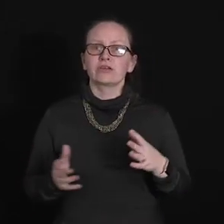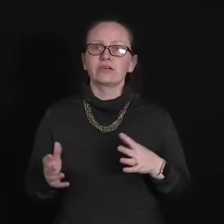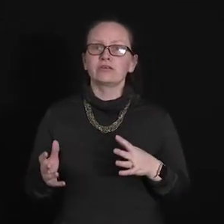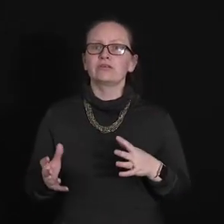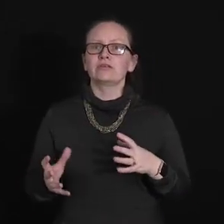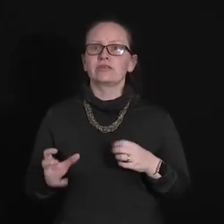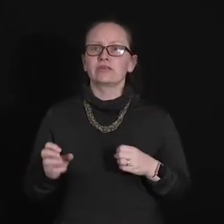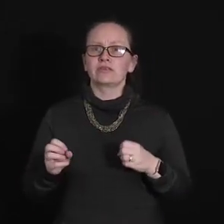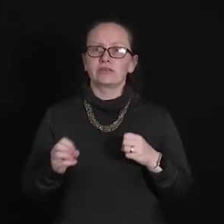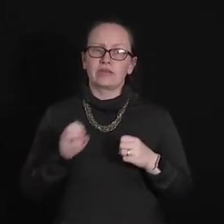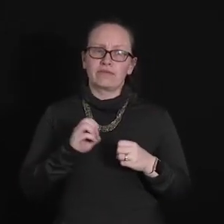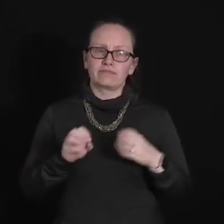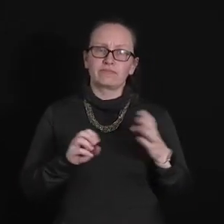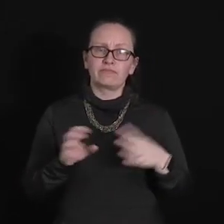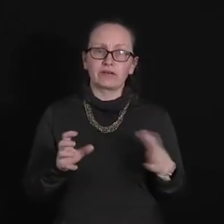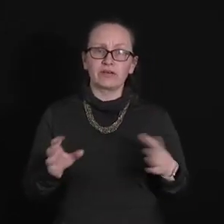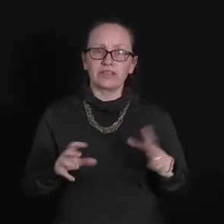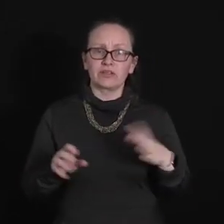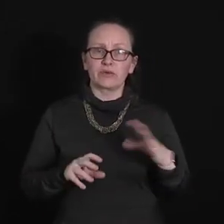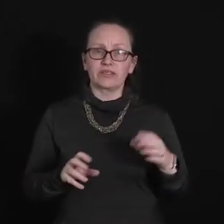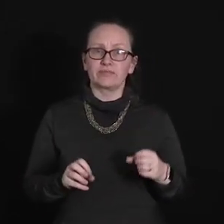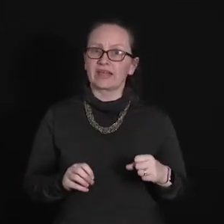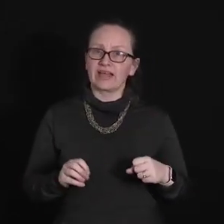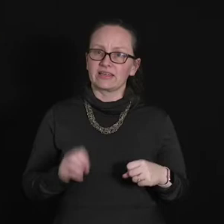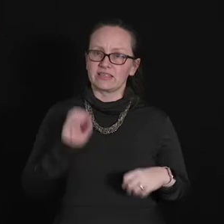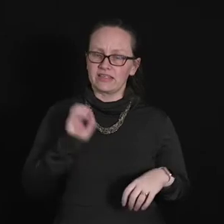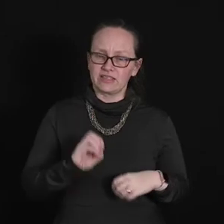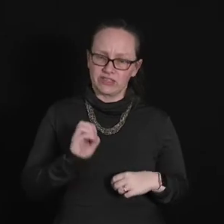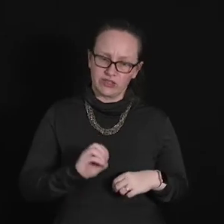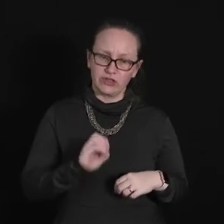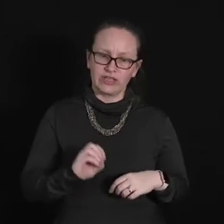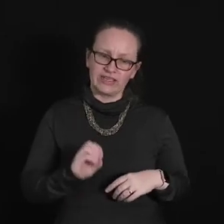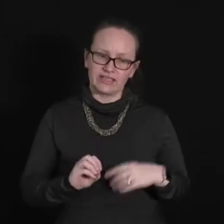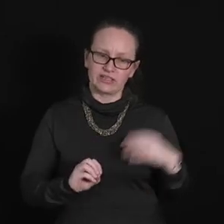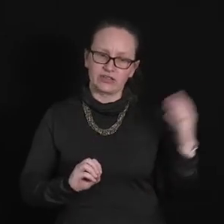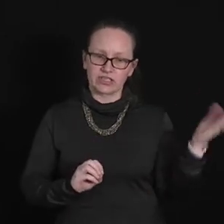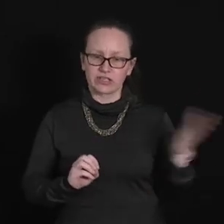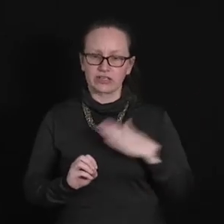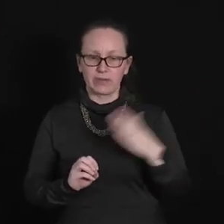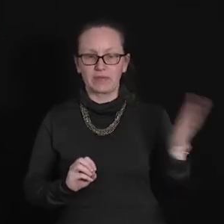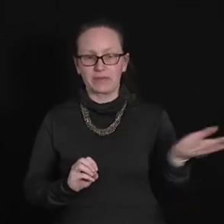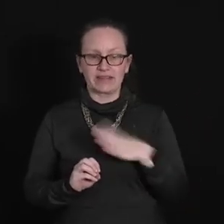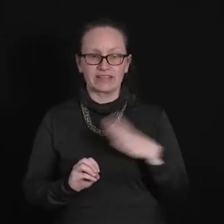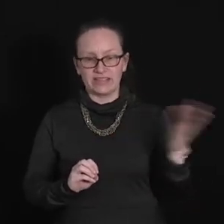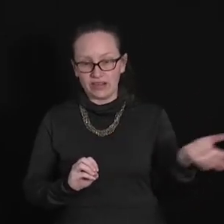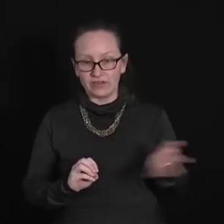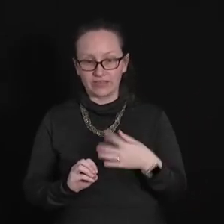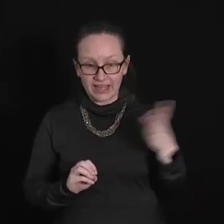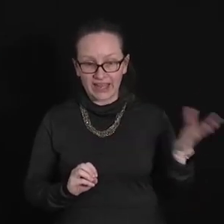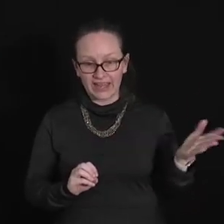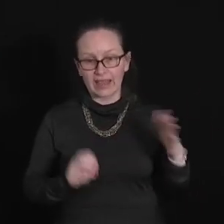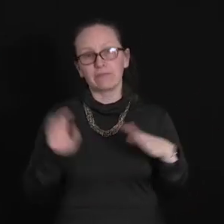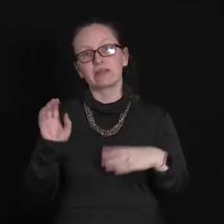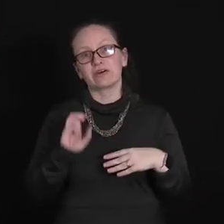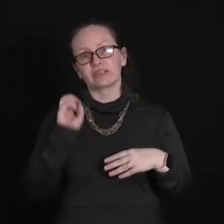So according to quantum mechanics this nucleus because it's got a probability of decaying and we're not